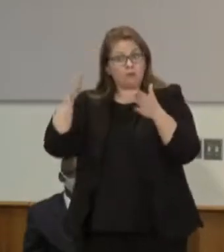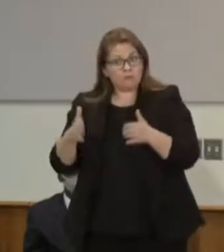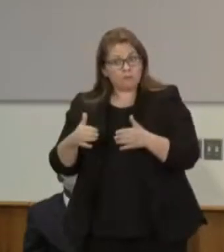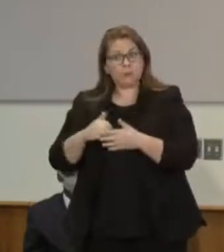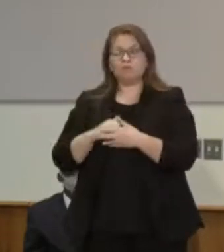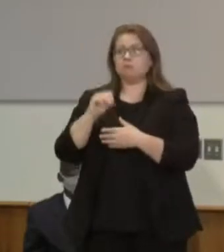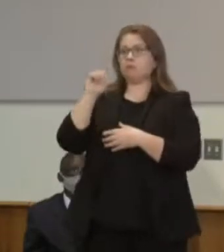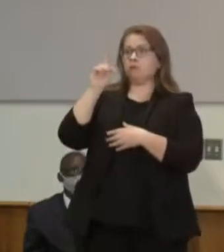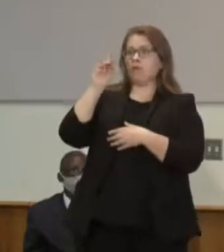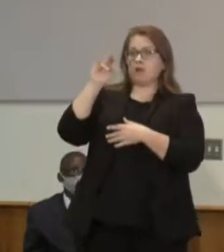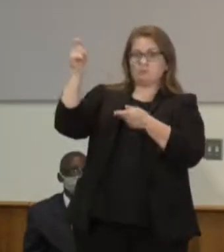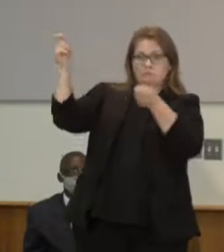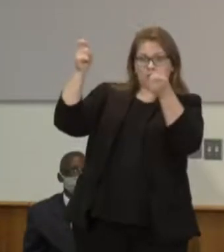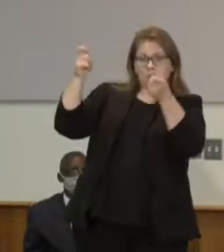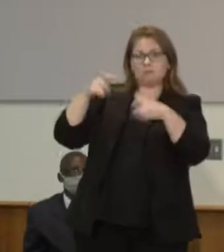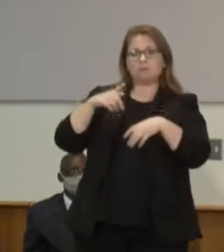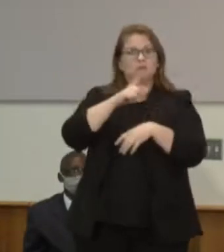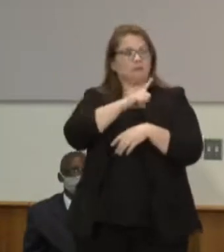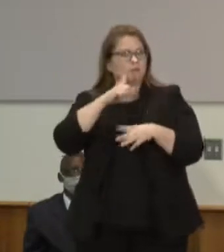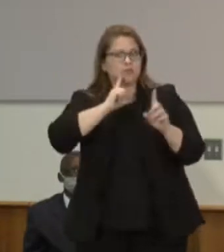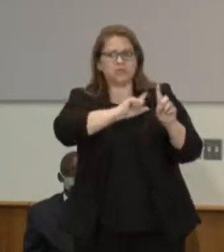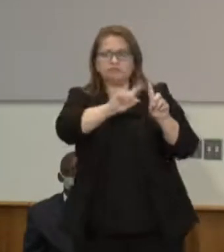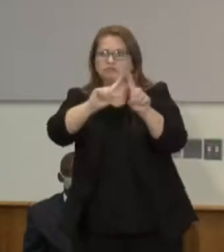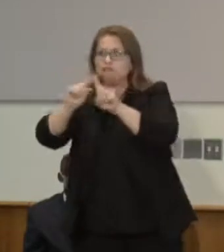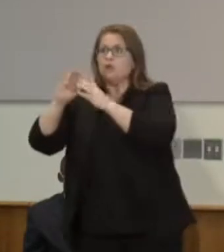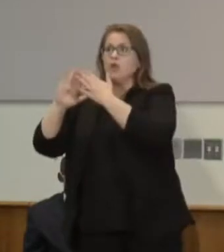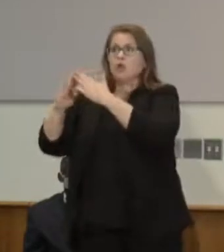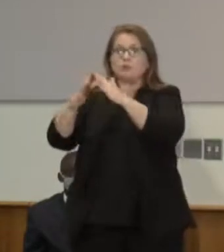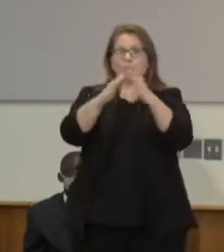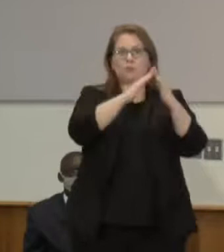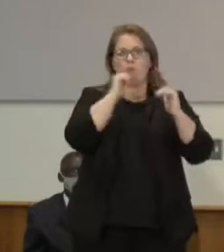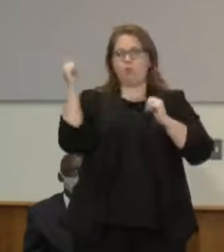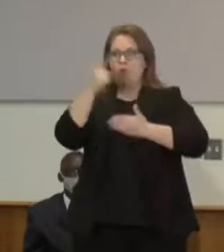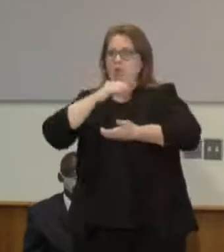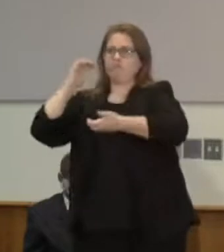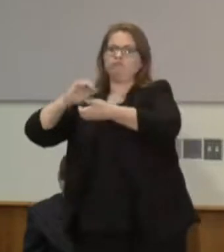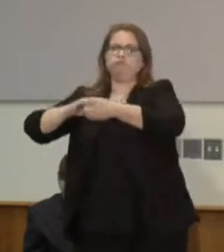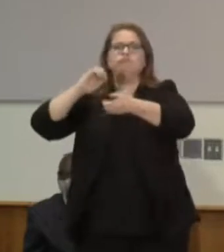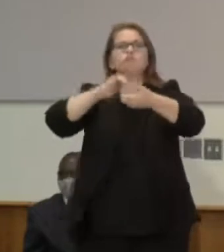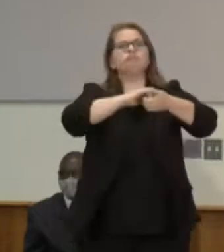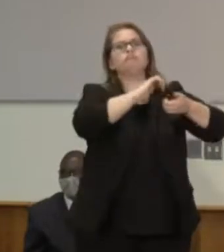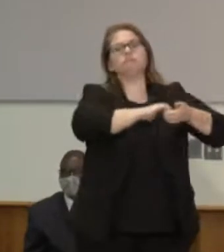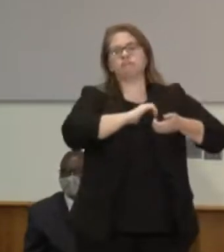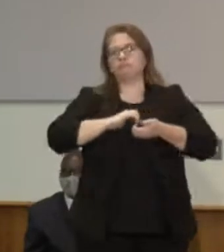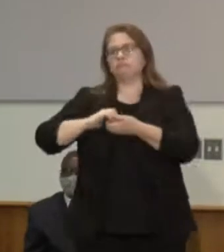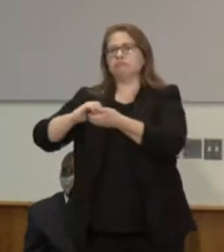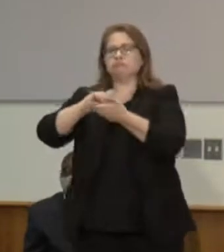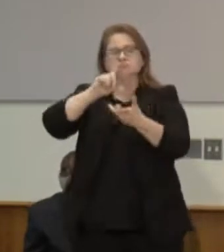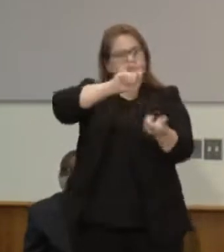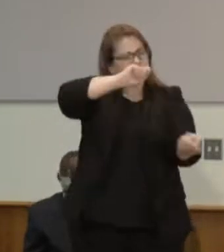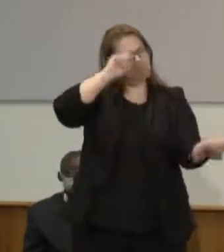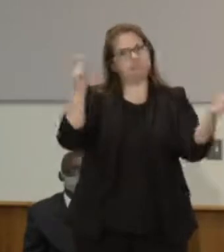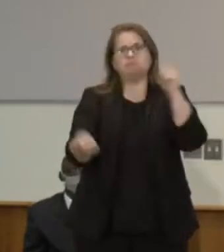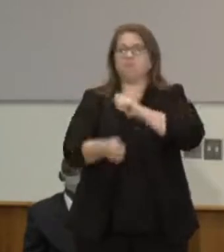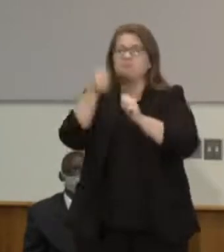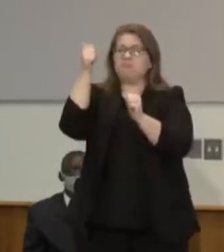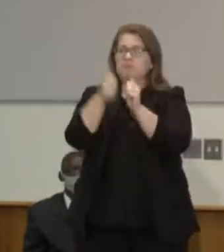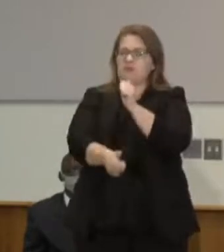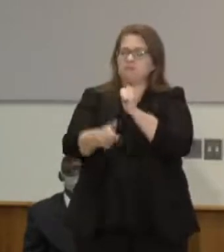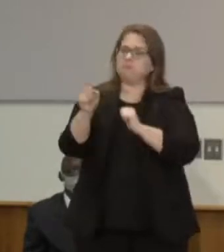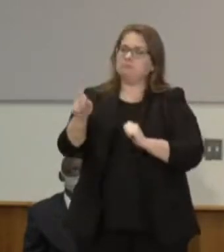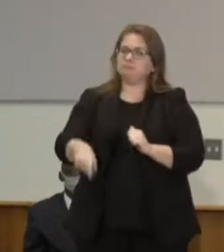in the Legislature, and communities across the state to ensure critical legislative reforms are passed this special session,